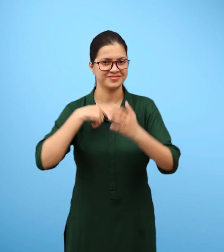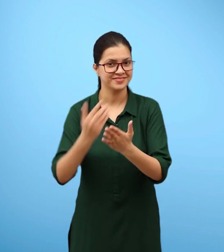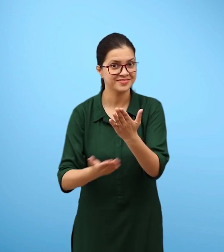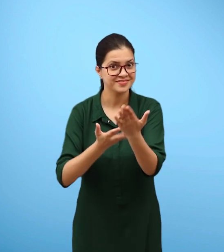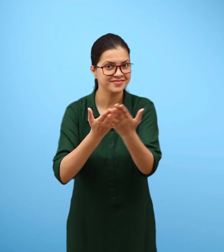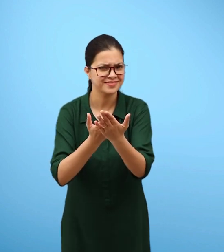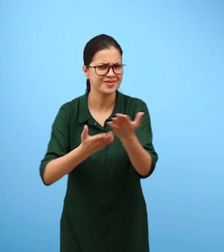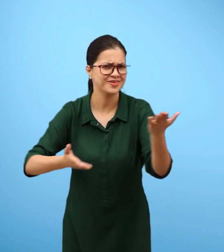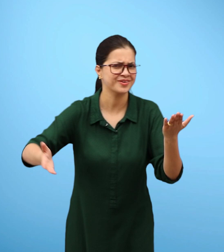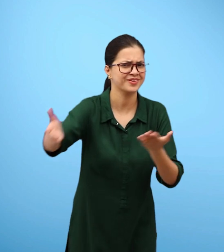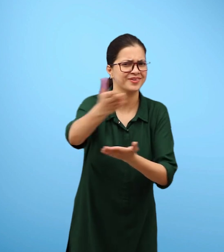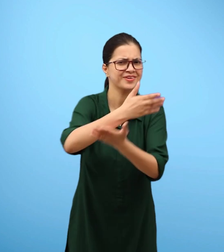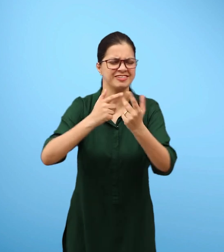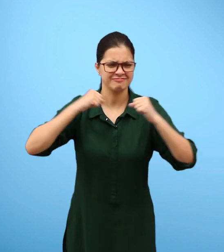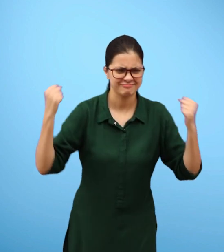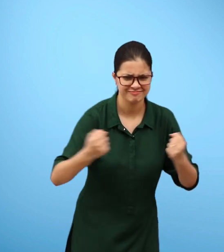Suggested Projects and Activities